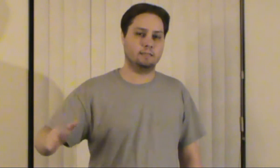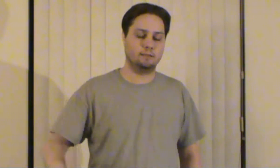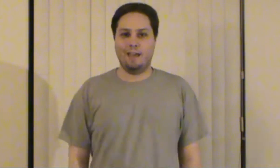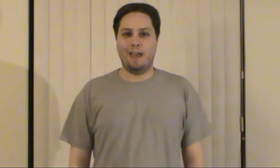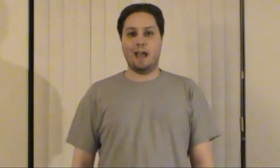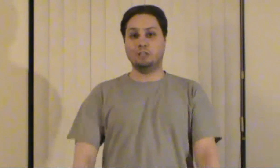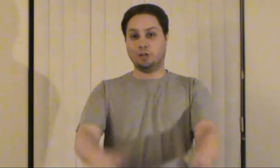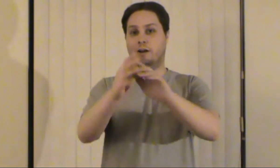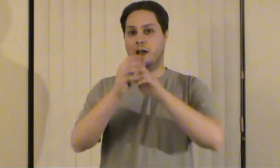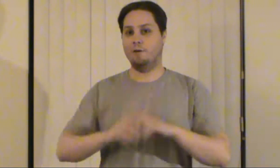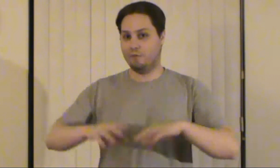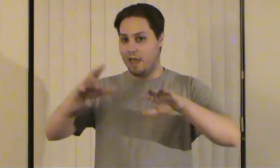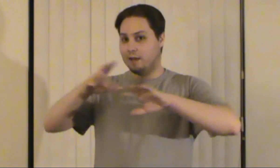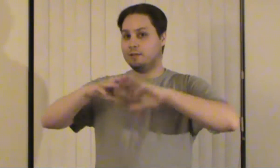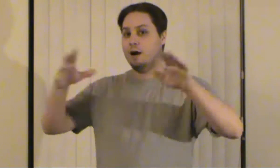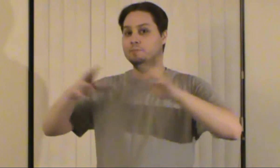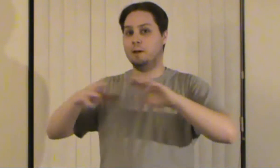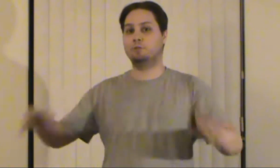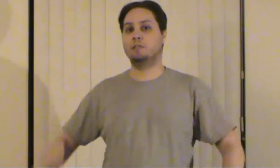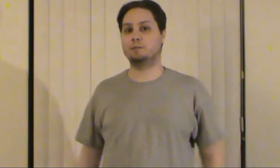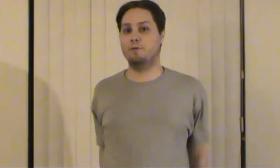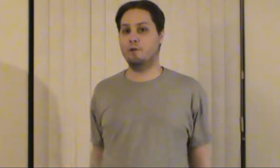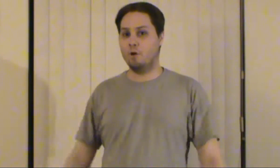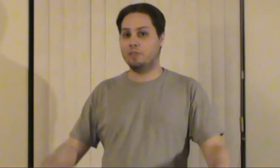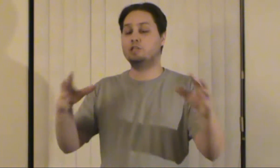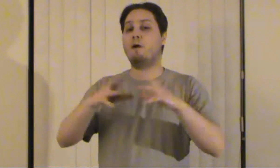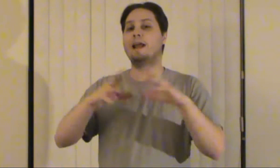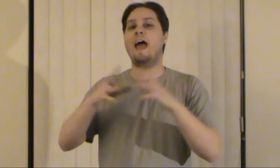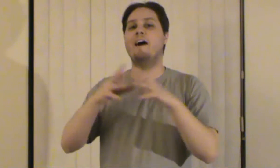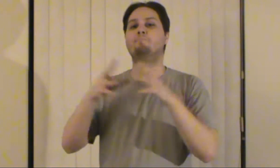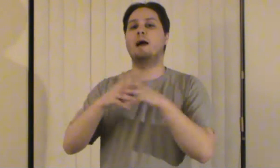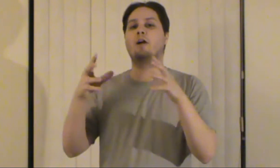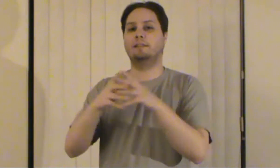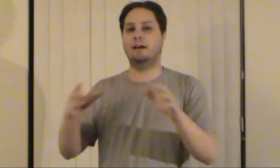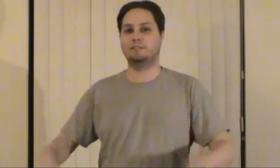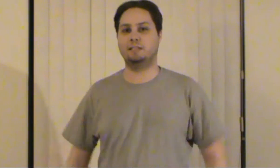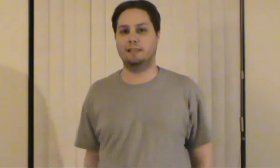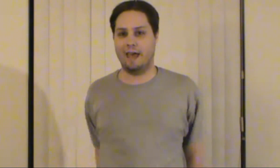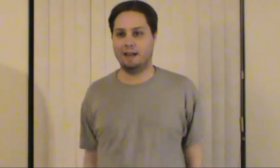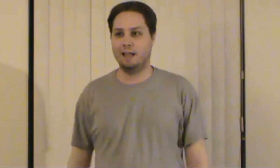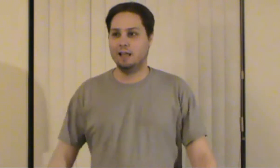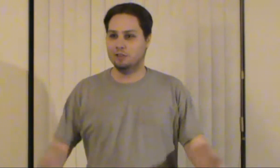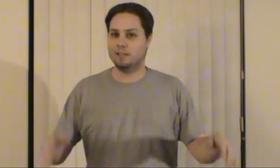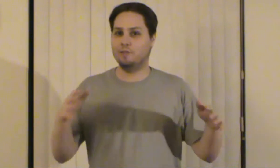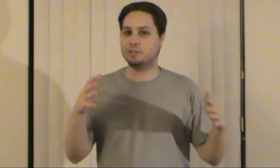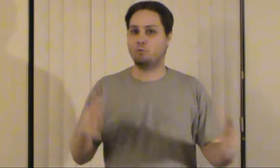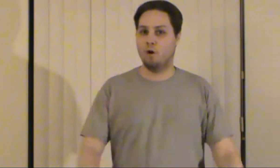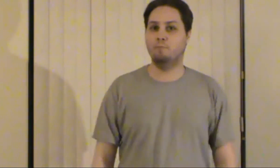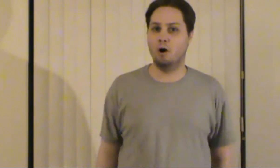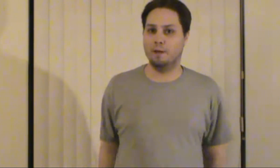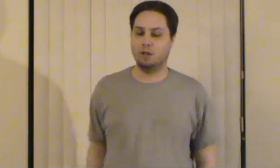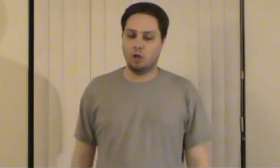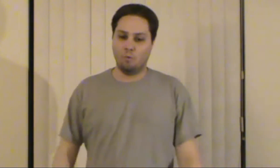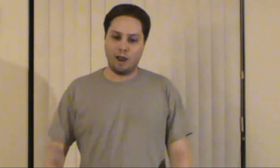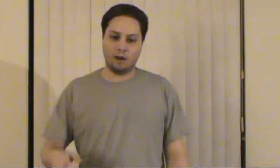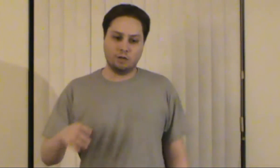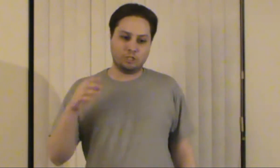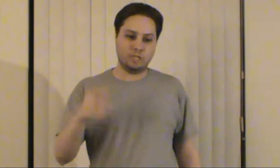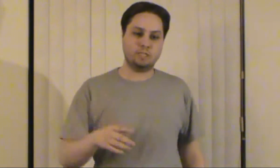and sure enough it comes up through this movie where they try to have parallels to that there's even this one moment where she